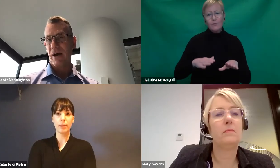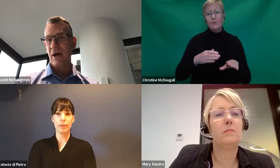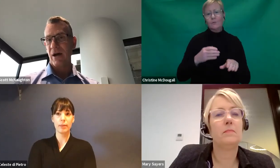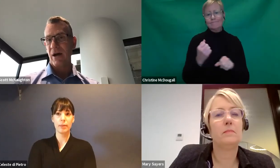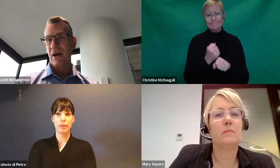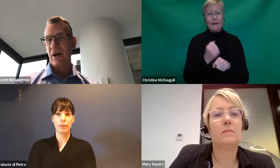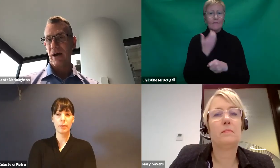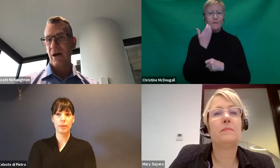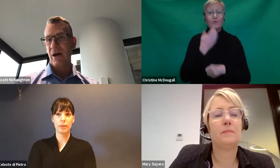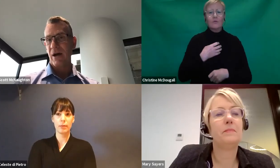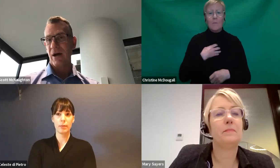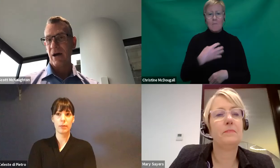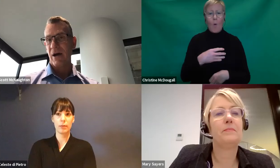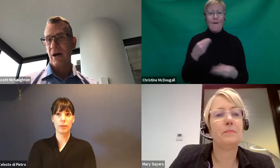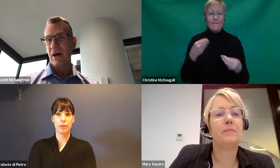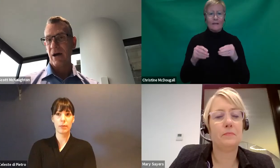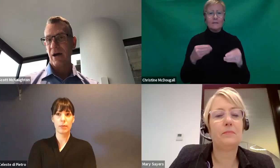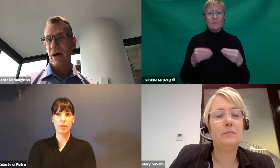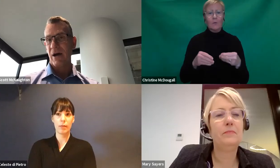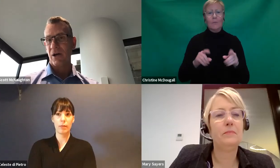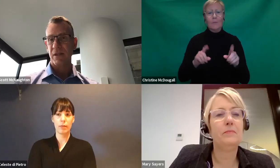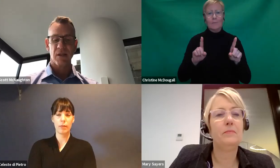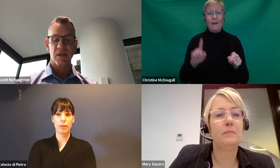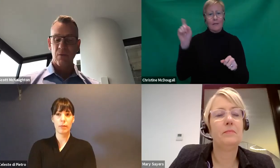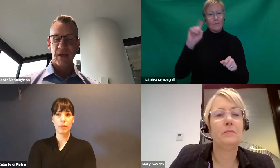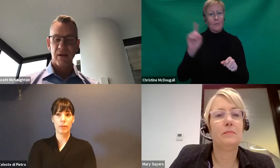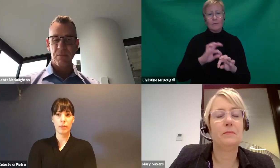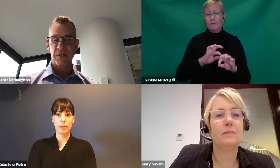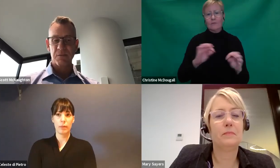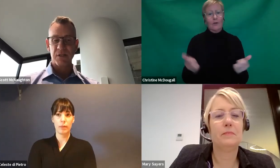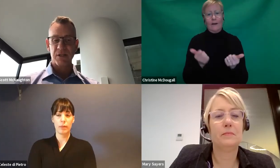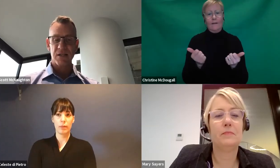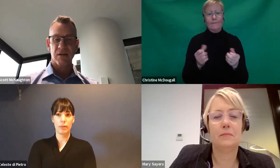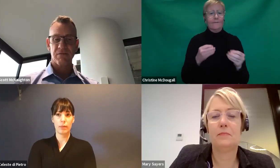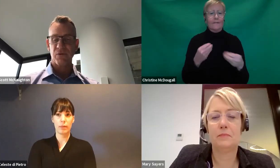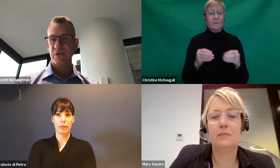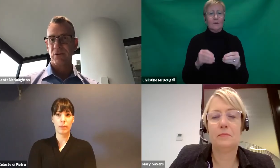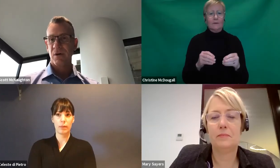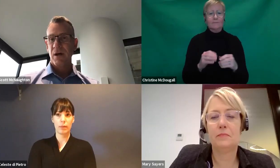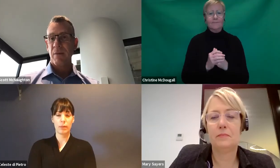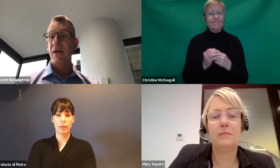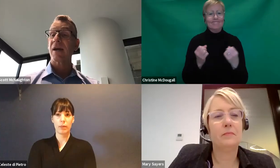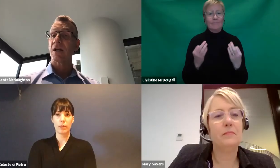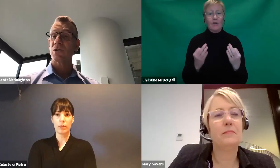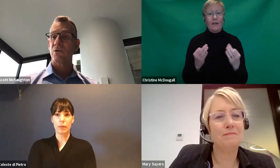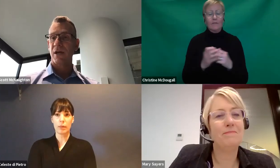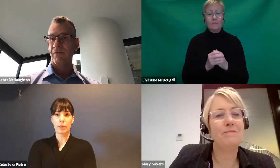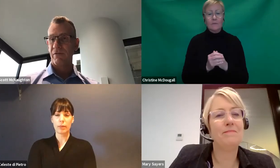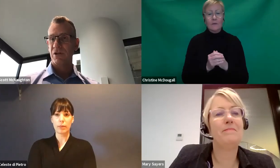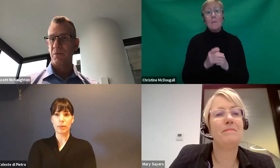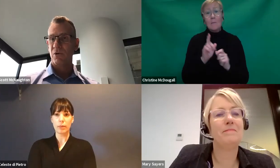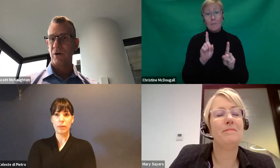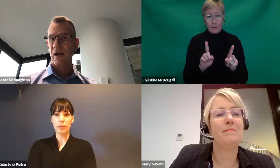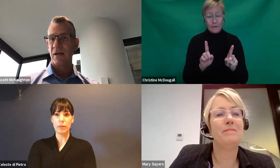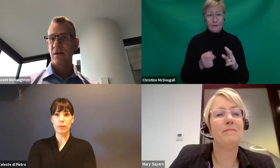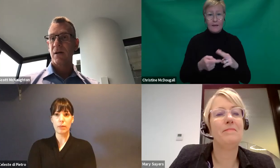there's not as much flexibility for that as we would like. And that we hear that participants are asking for. So, but you can talk to, if